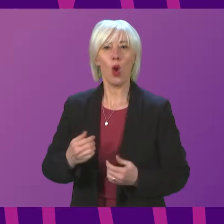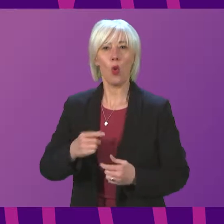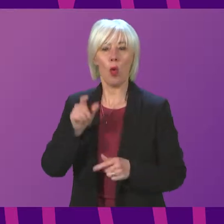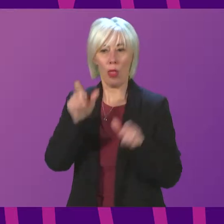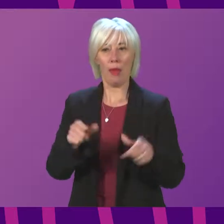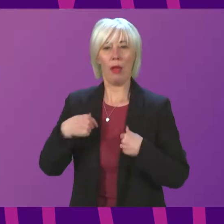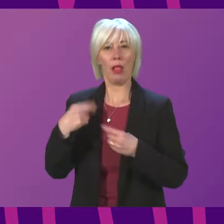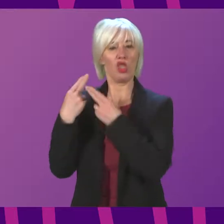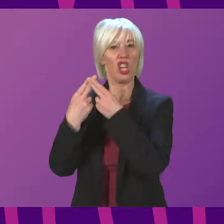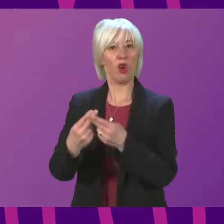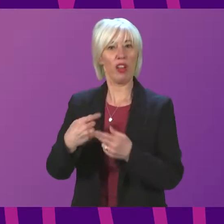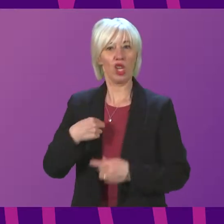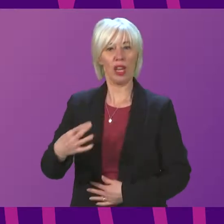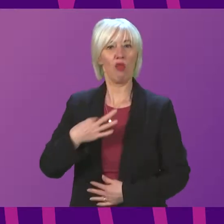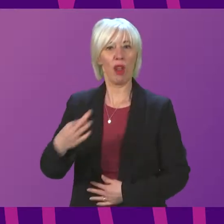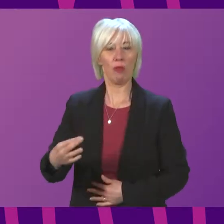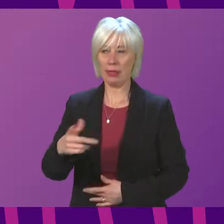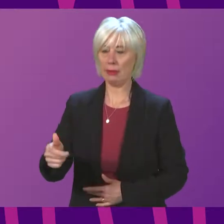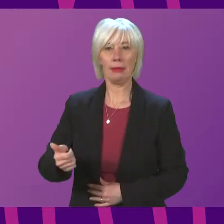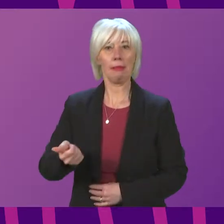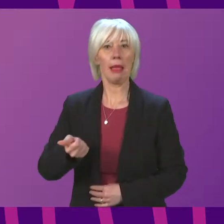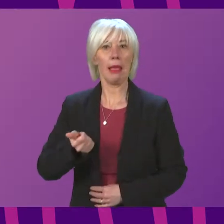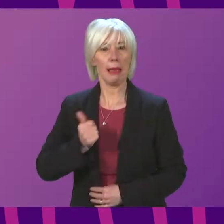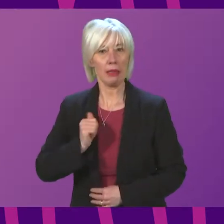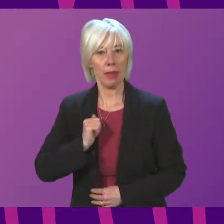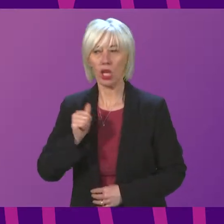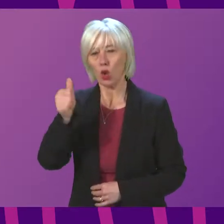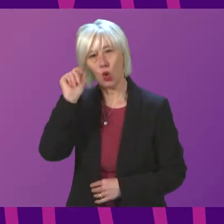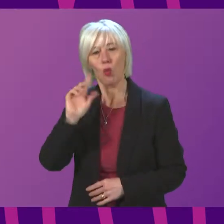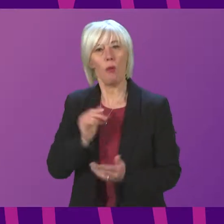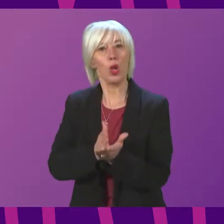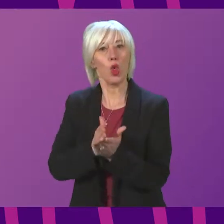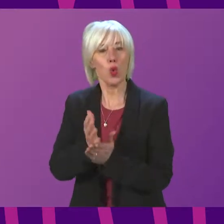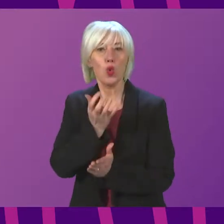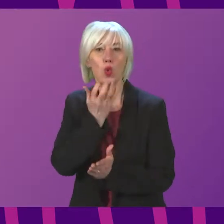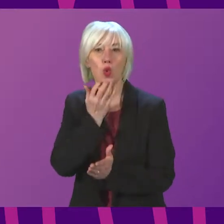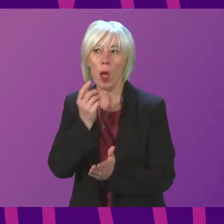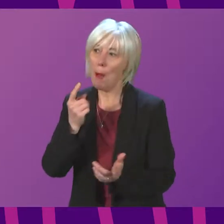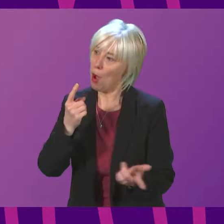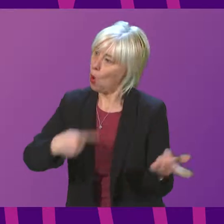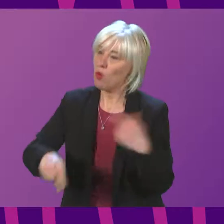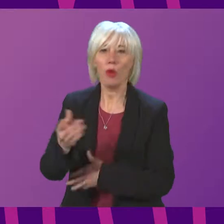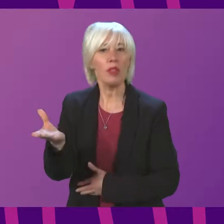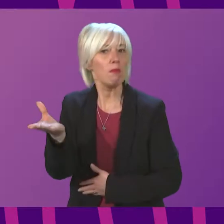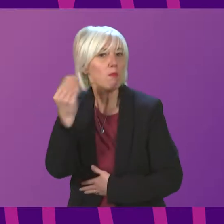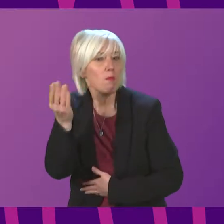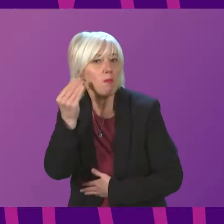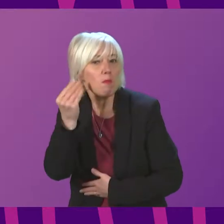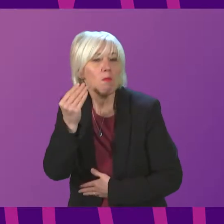expects, more than ever, that, given all we have endured, we will be listened to and taken seriously.